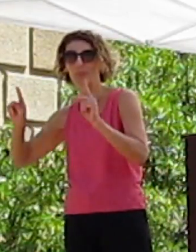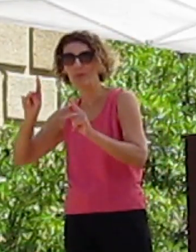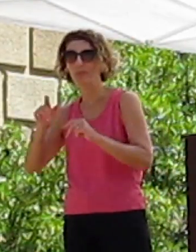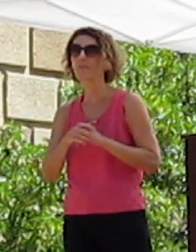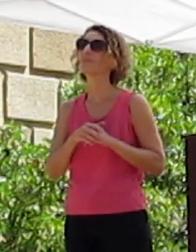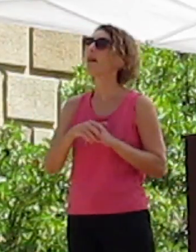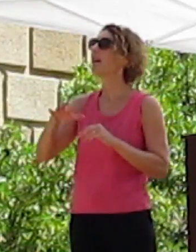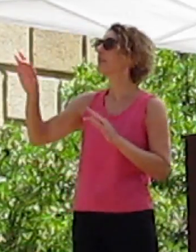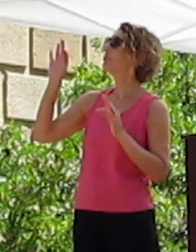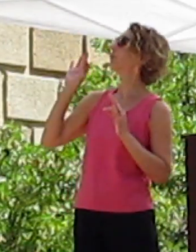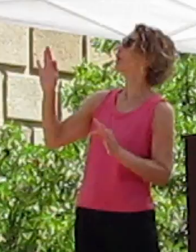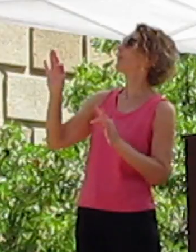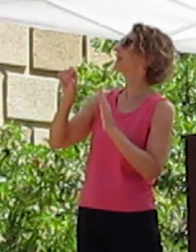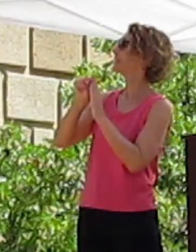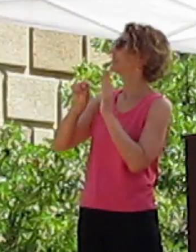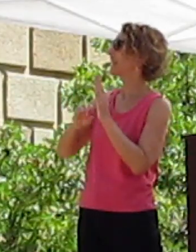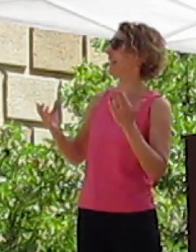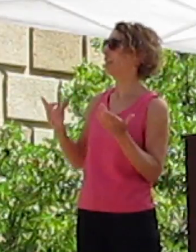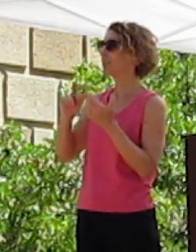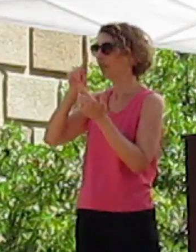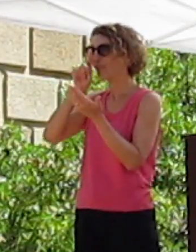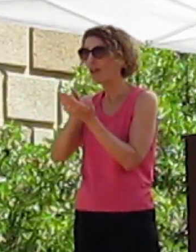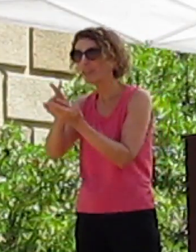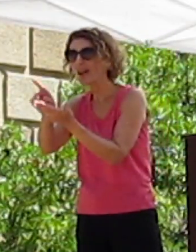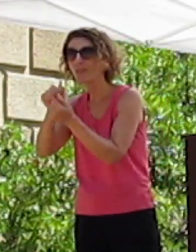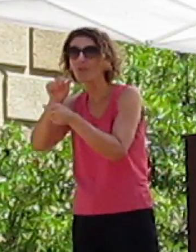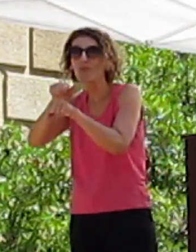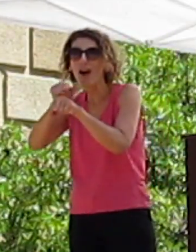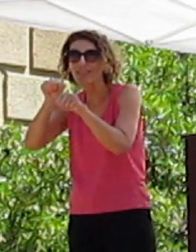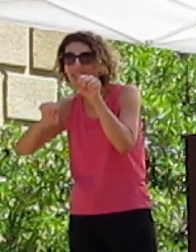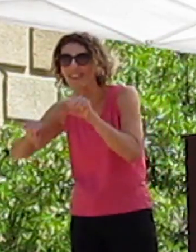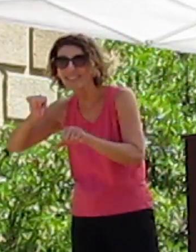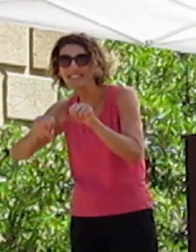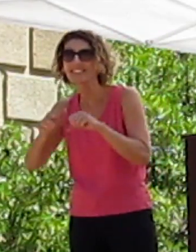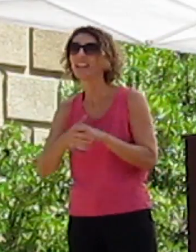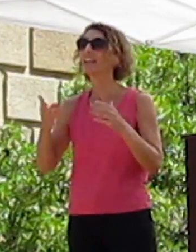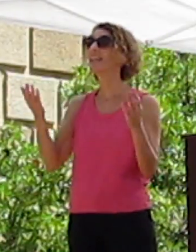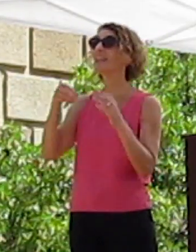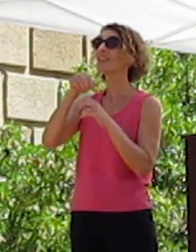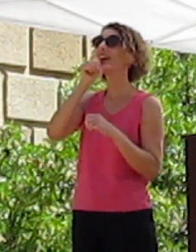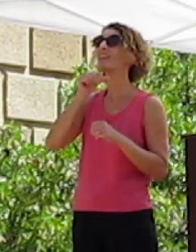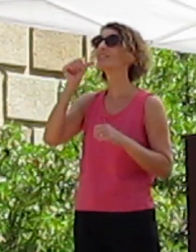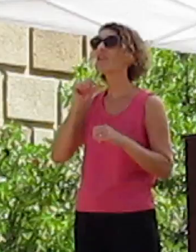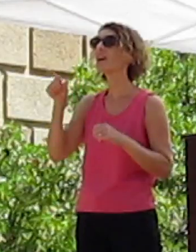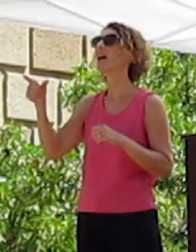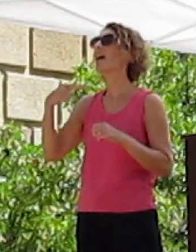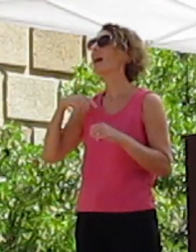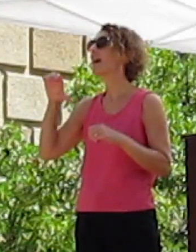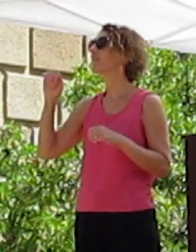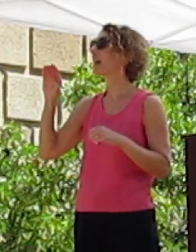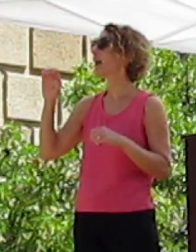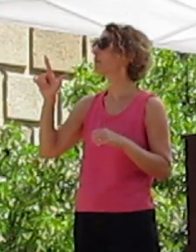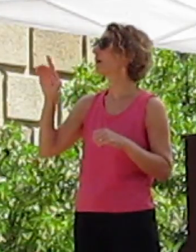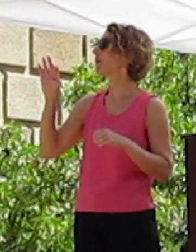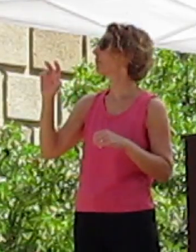what a perfect state to fall in love with rocks in. Here in Arizona, we have Camelback Mountain.